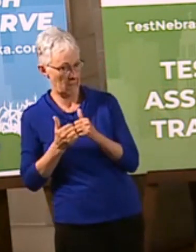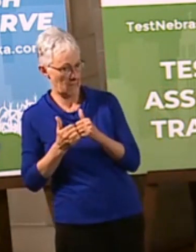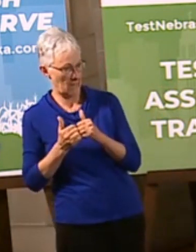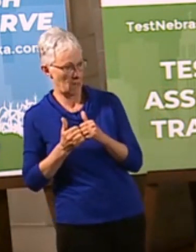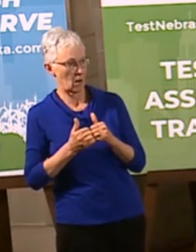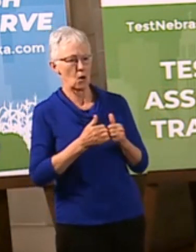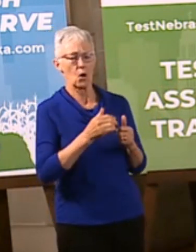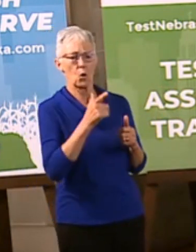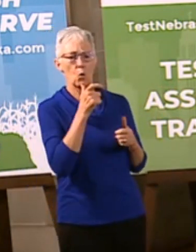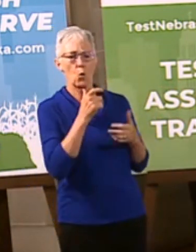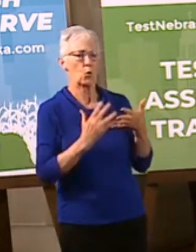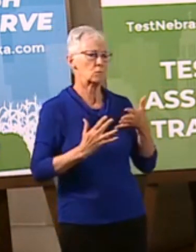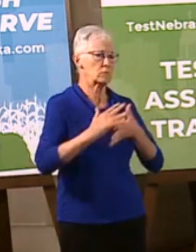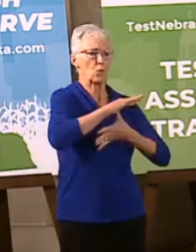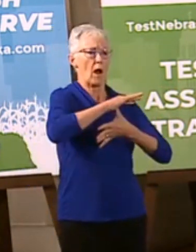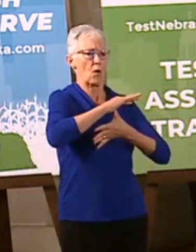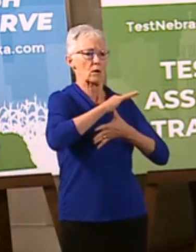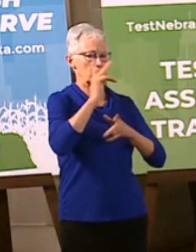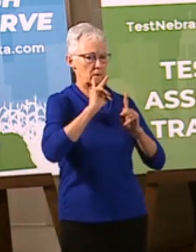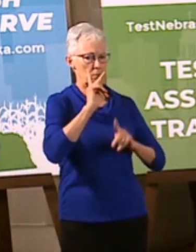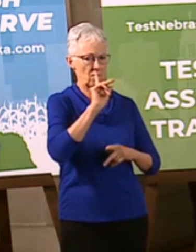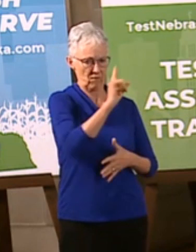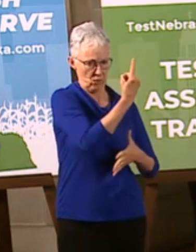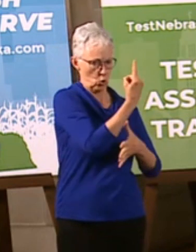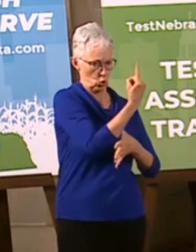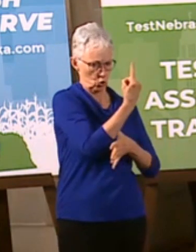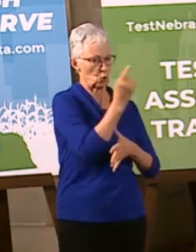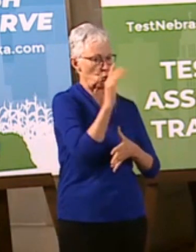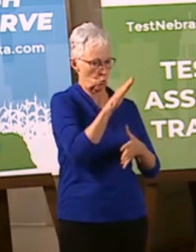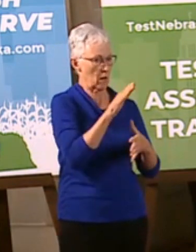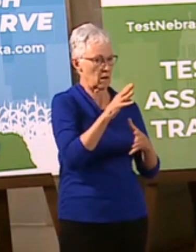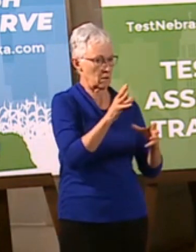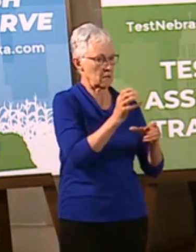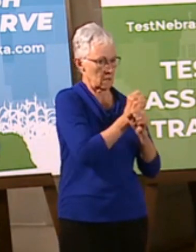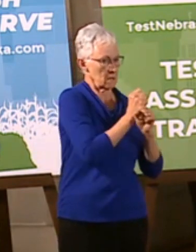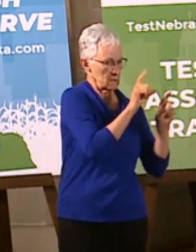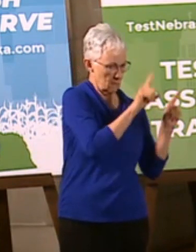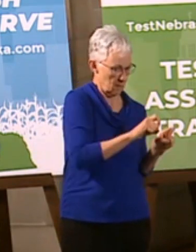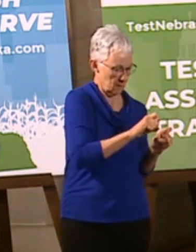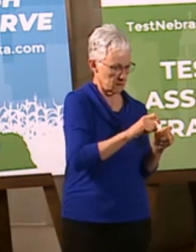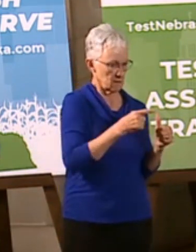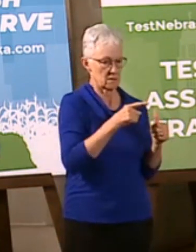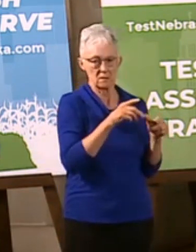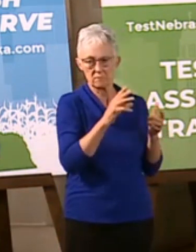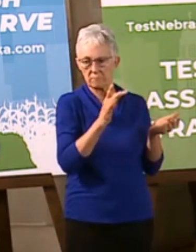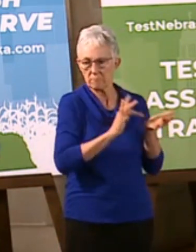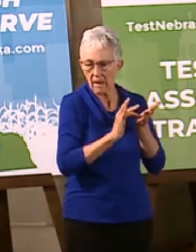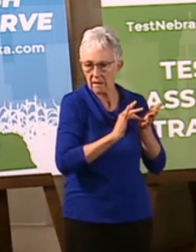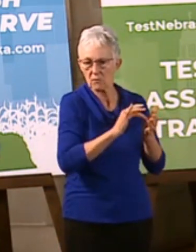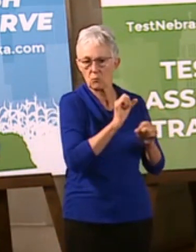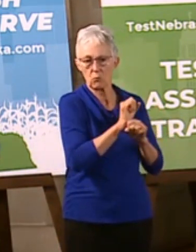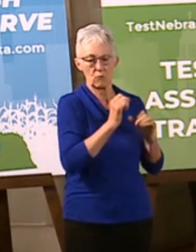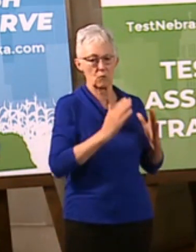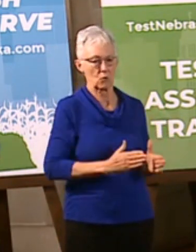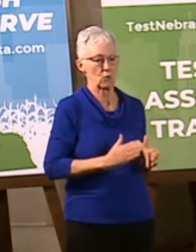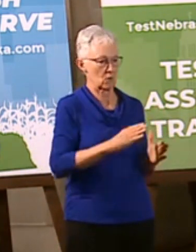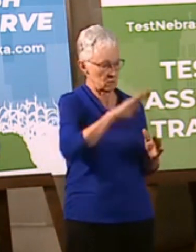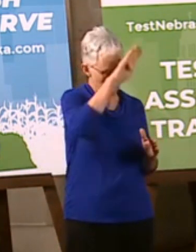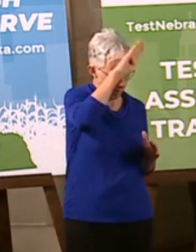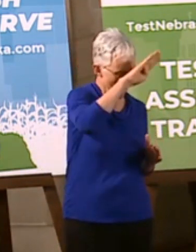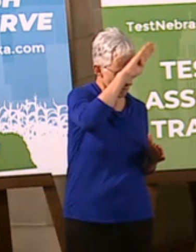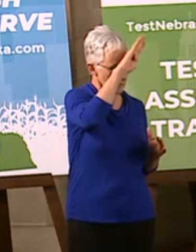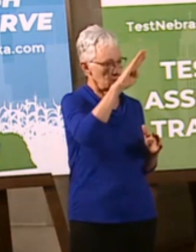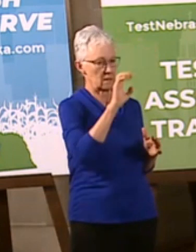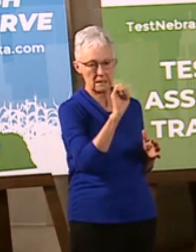priority first the people who are keeping us safe and then people who are highly symptomatic. But then as we get through those